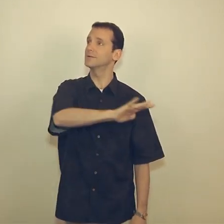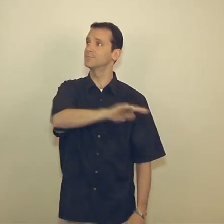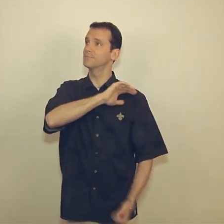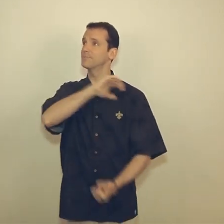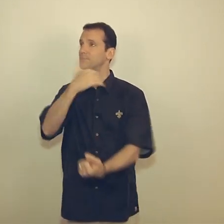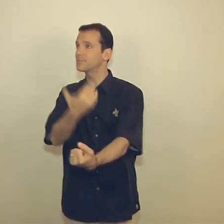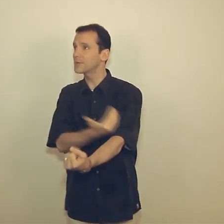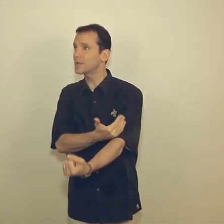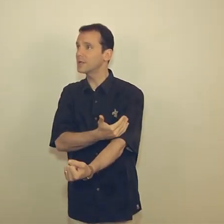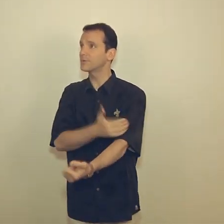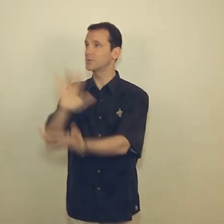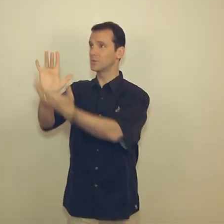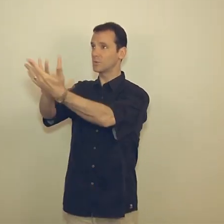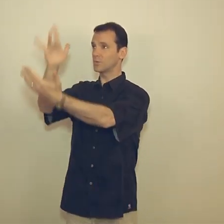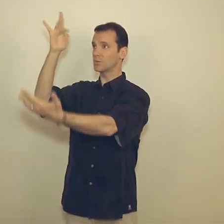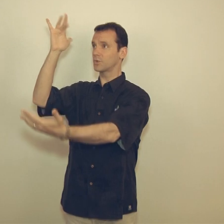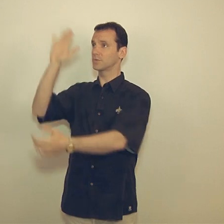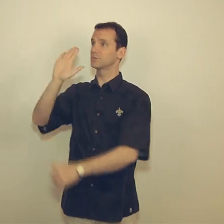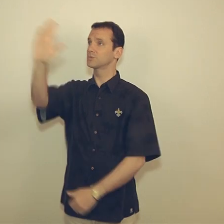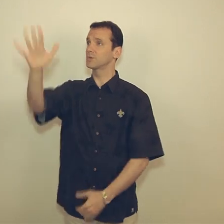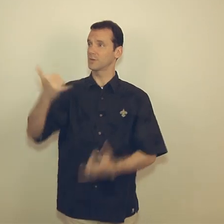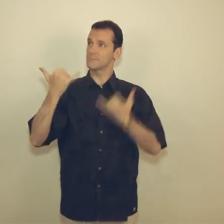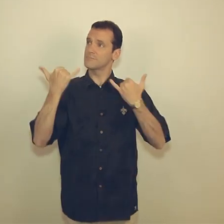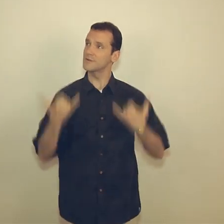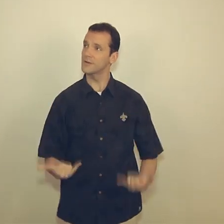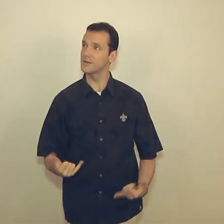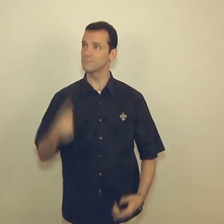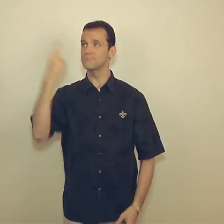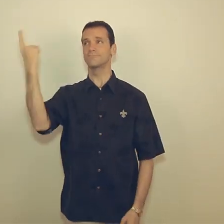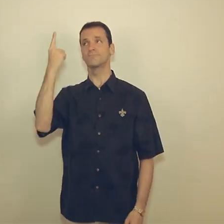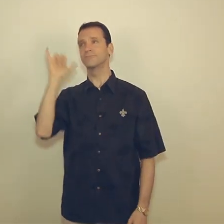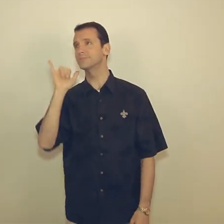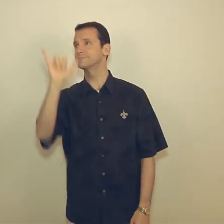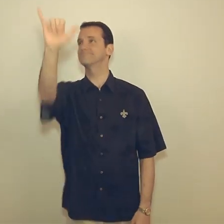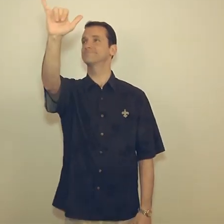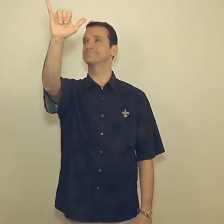For the kingdom, the power, and the glory are yours, now and forever.